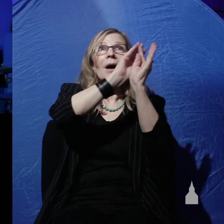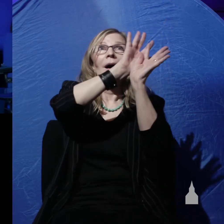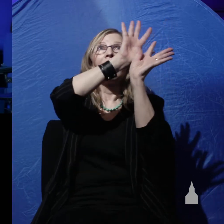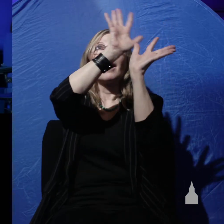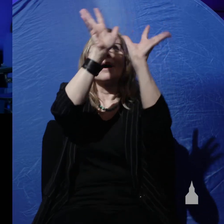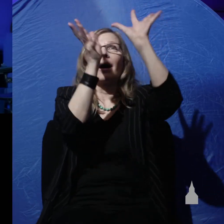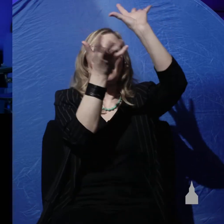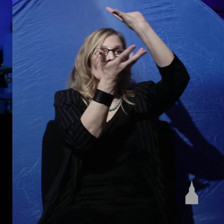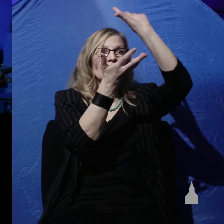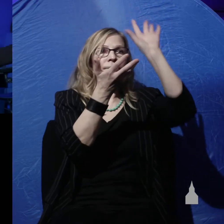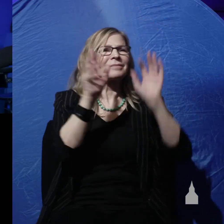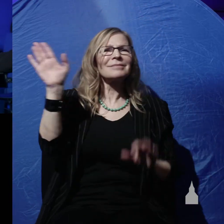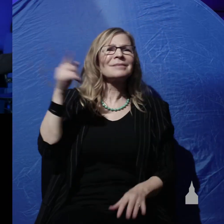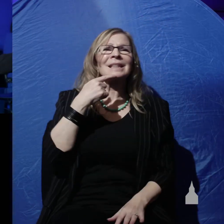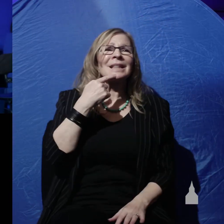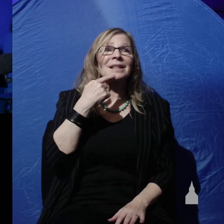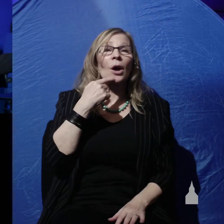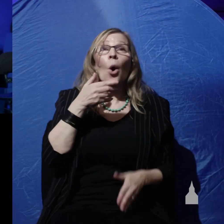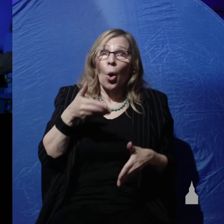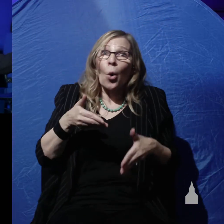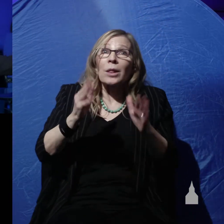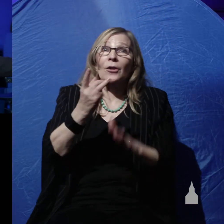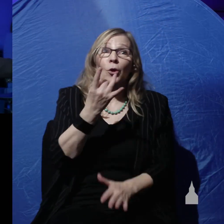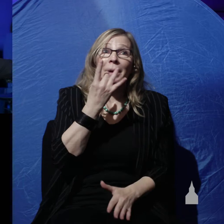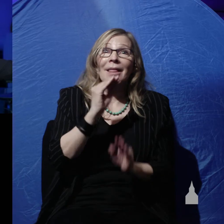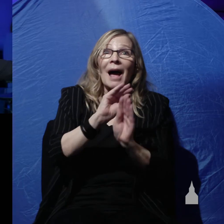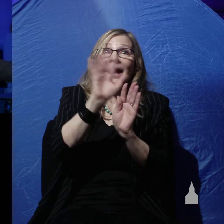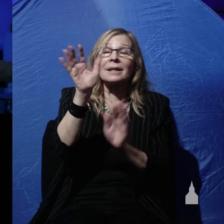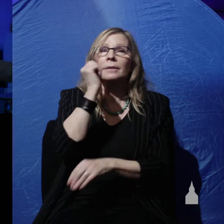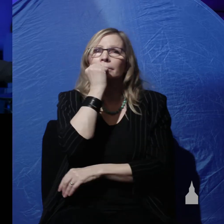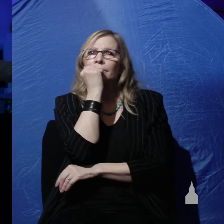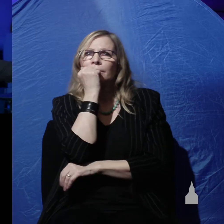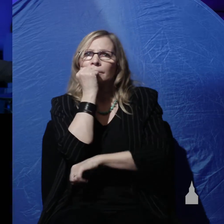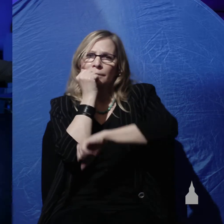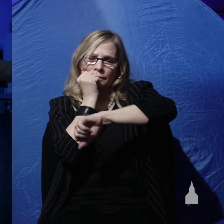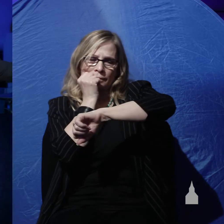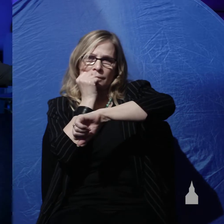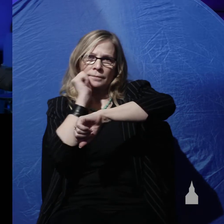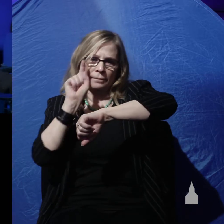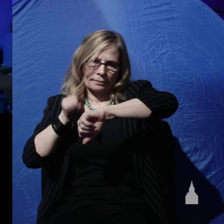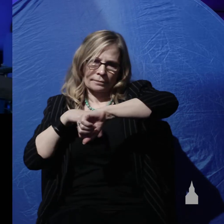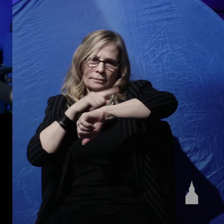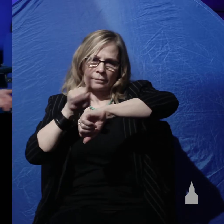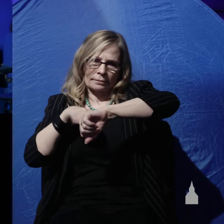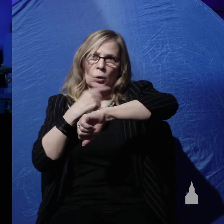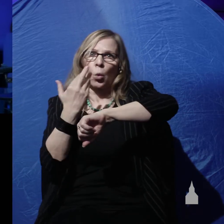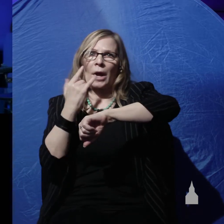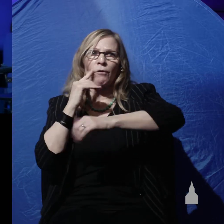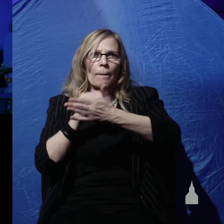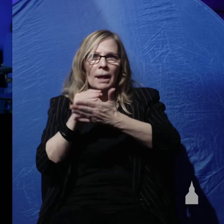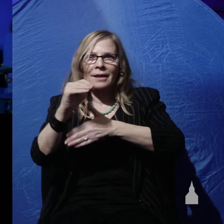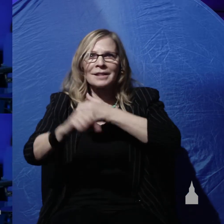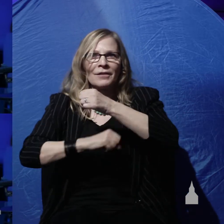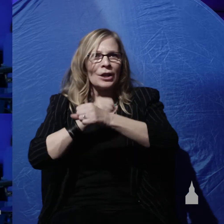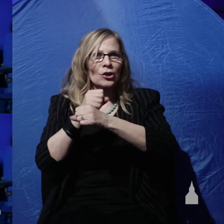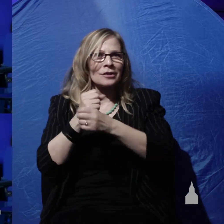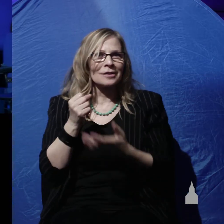He didn't say, let there be light and wait for millions of years for light to form. He didn't say, let the earth bring forth vegetation